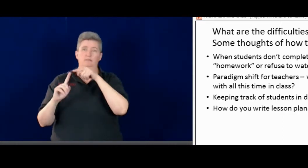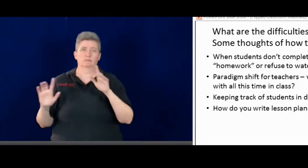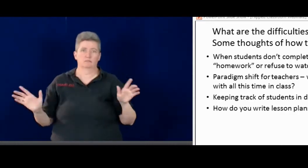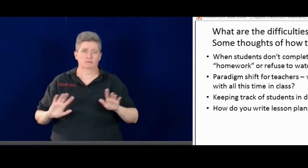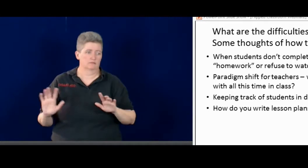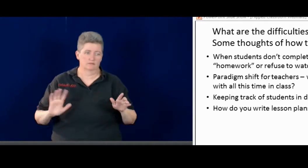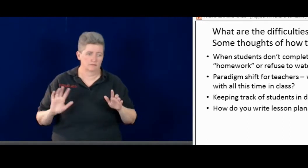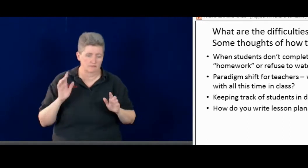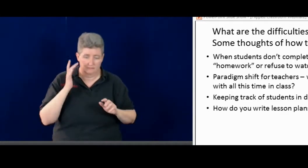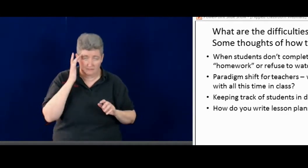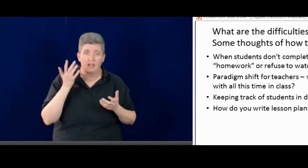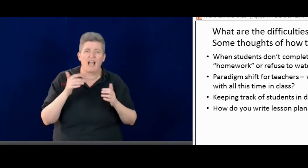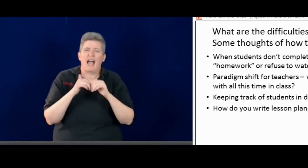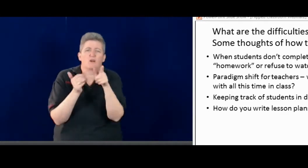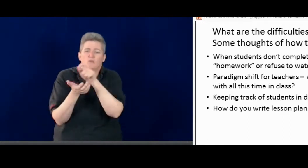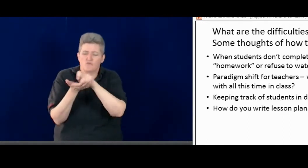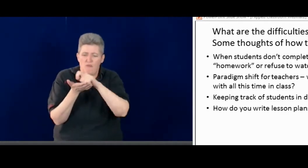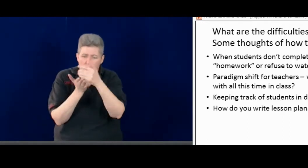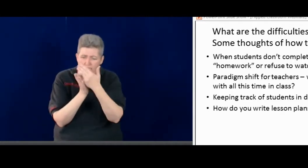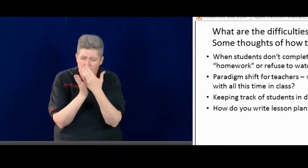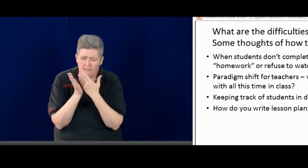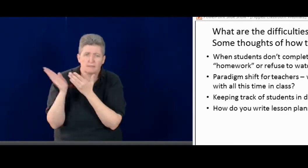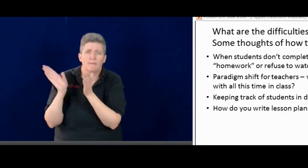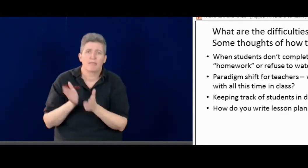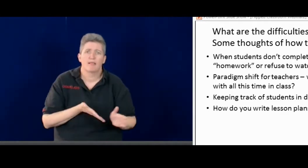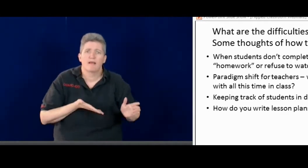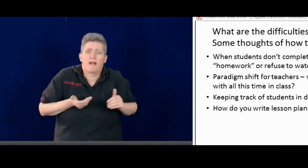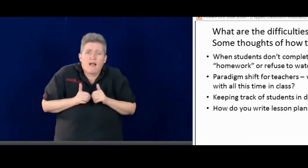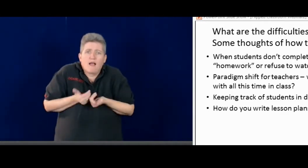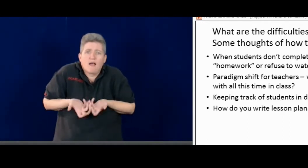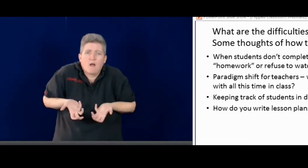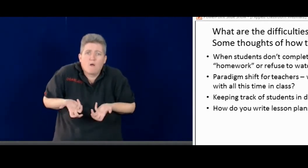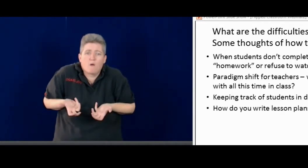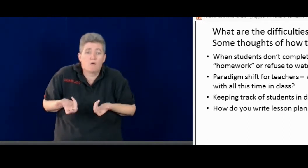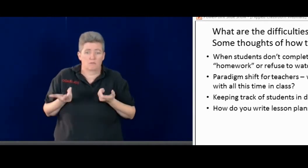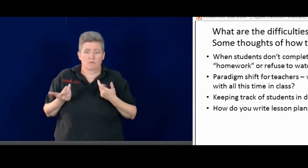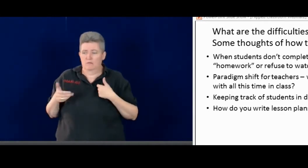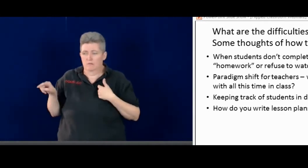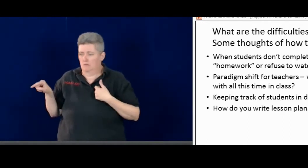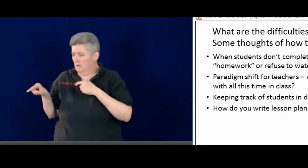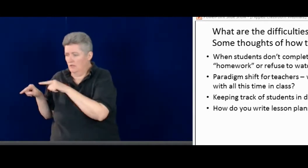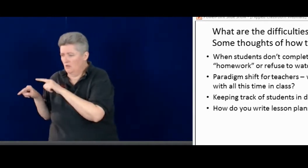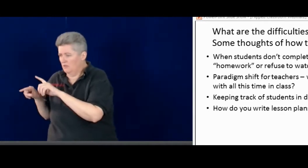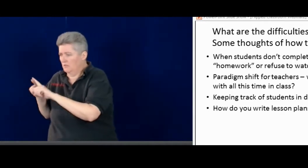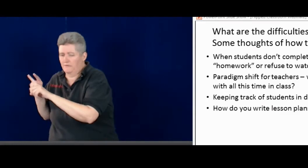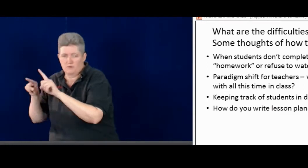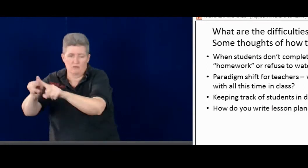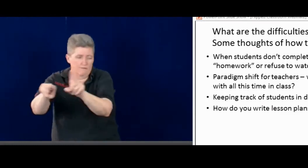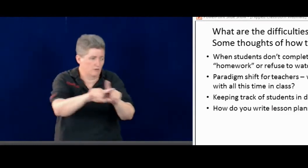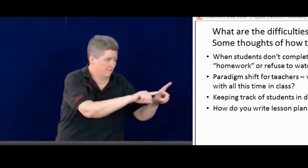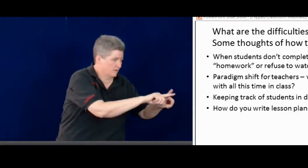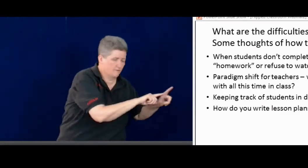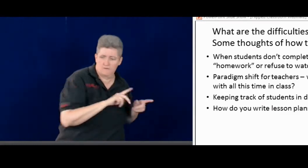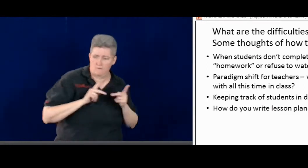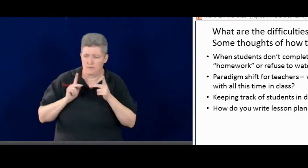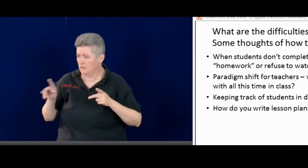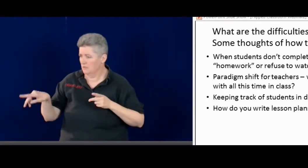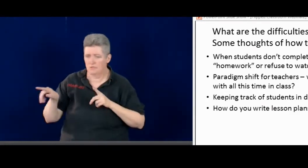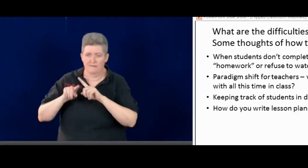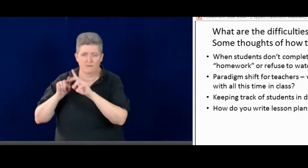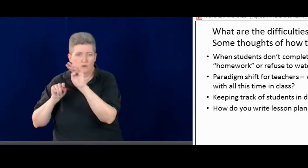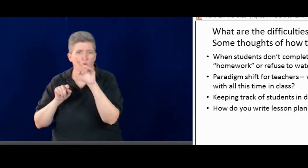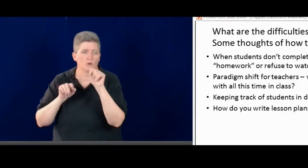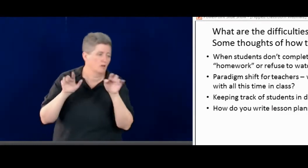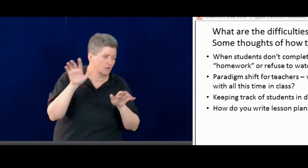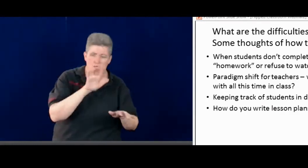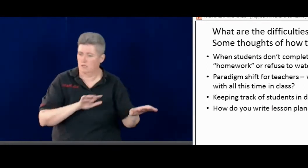So that's how a lot of times it changes. Like we think, okay, on Monday, my lesson plan is this. This is what I teach. So this changes all of that. Because you have